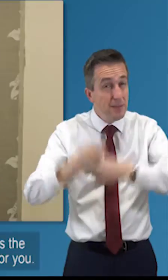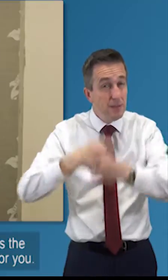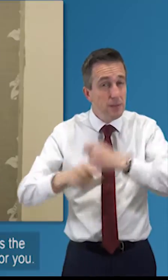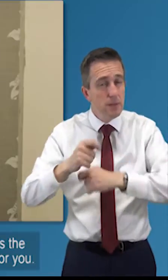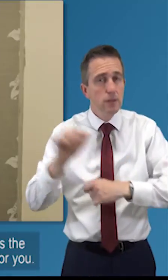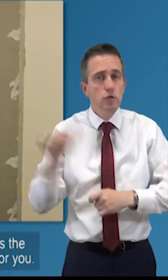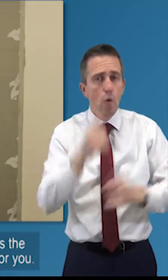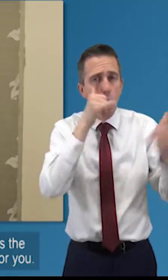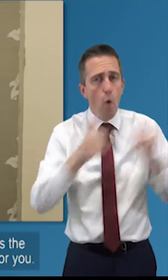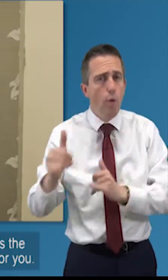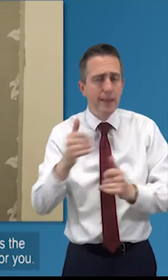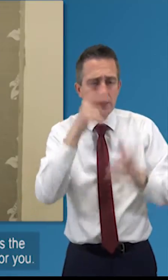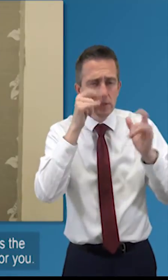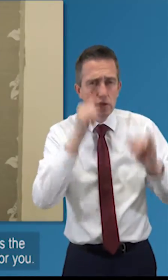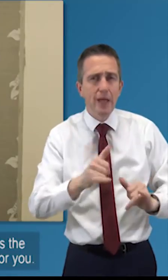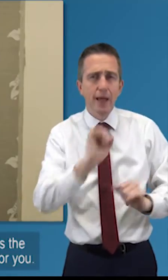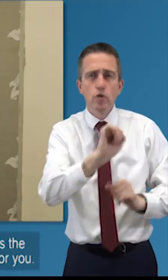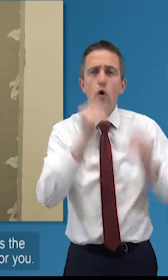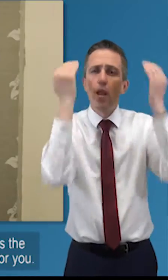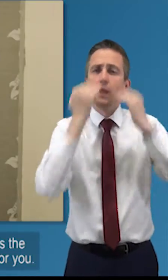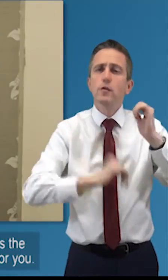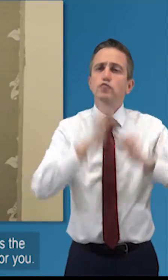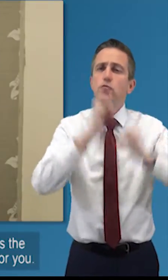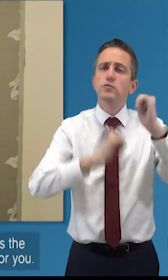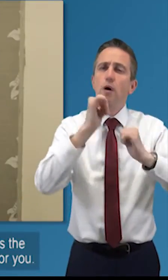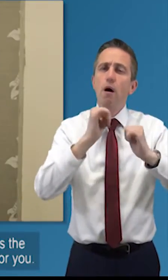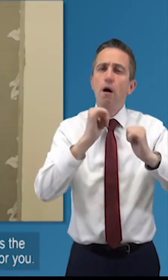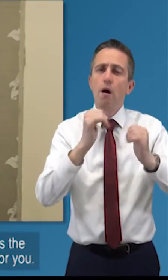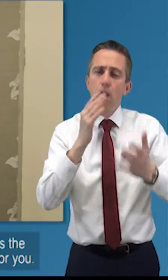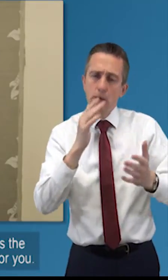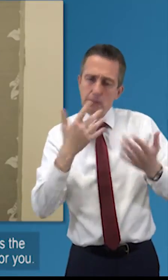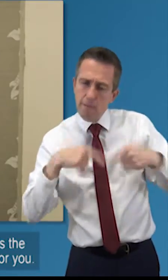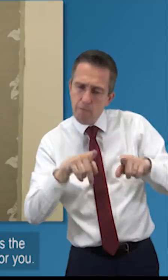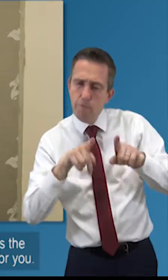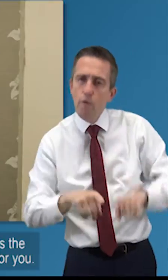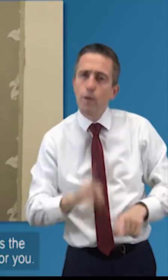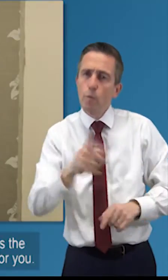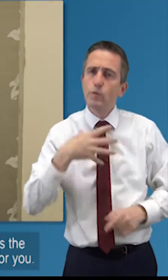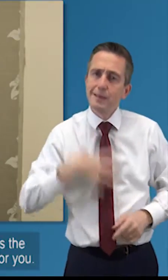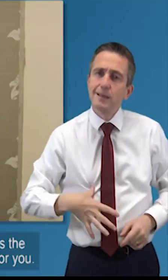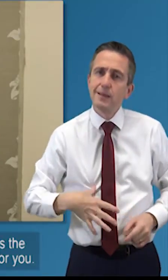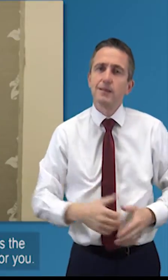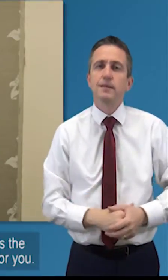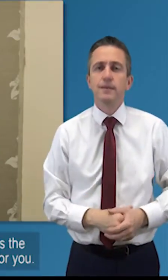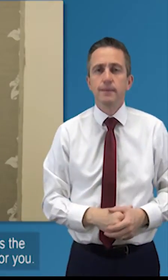if things have moved on is the the way that you set up still the right structure for you